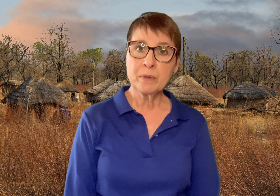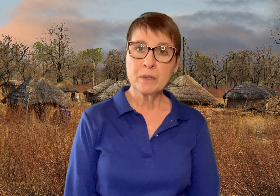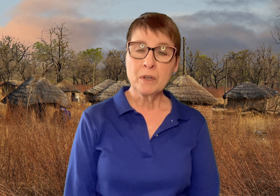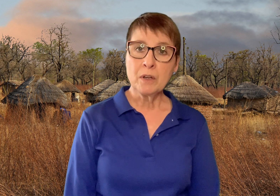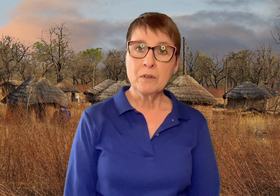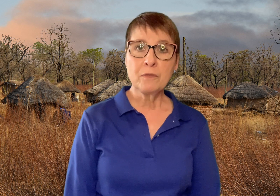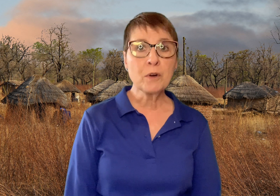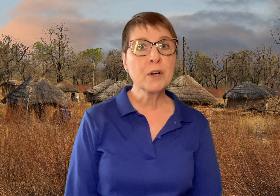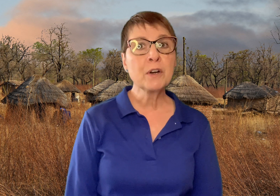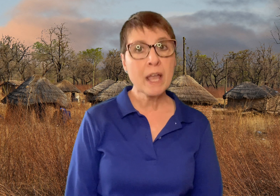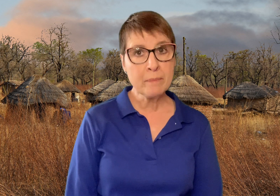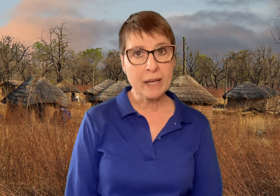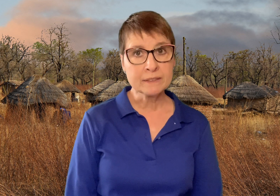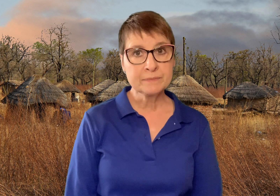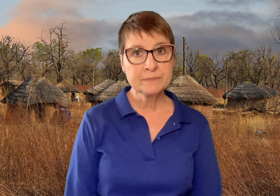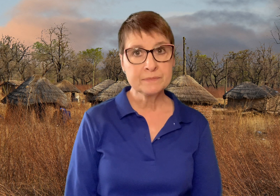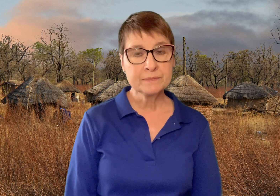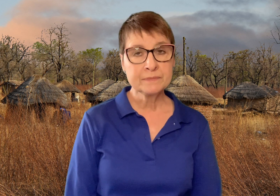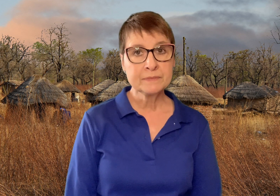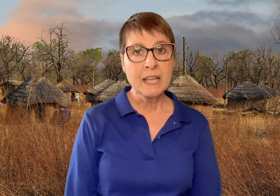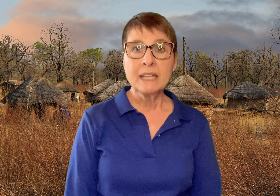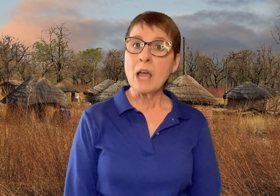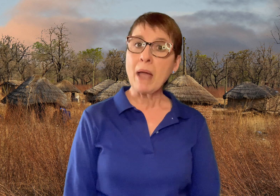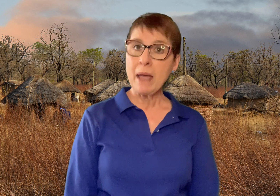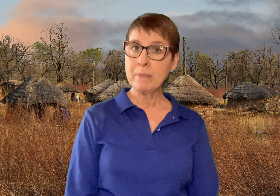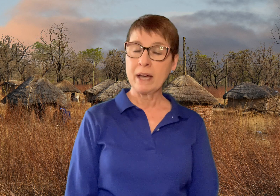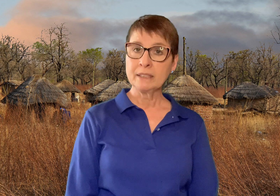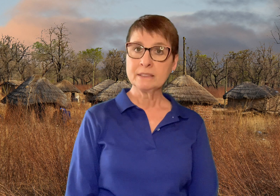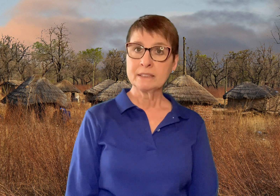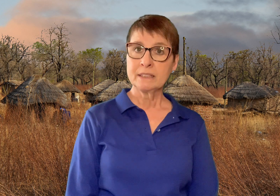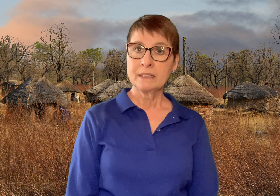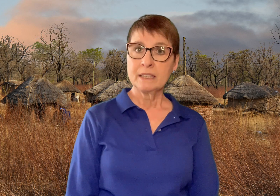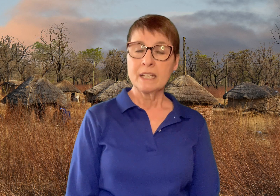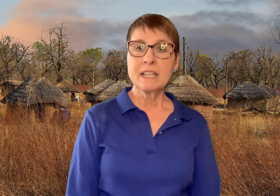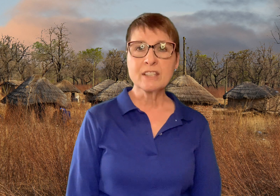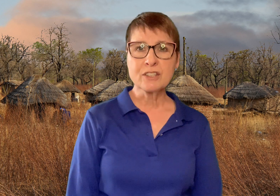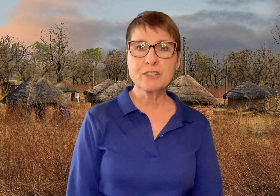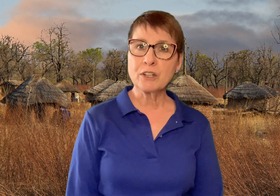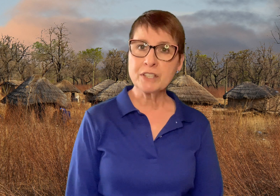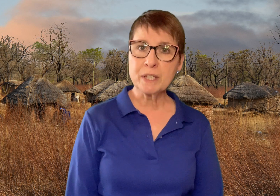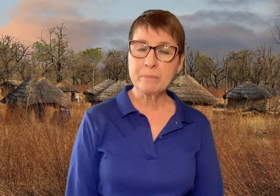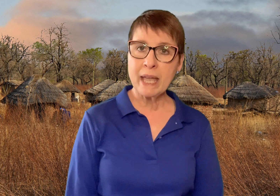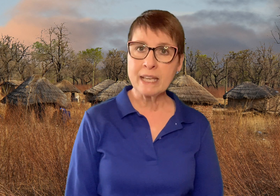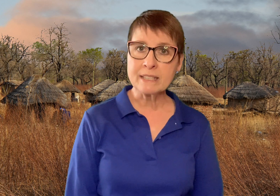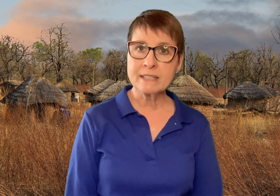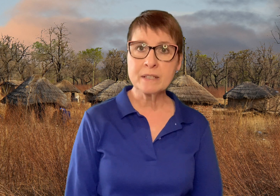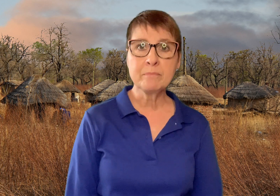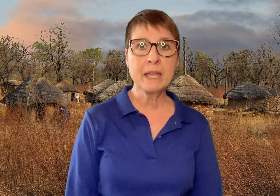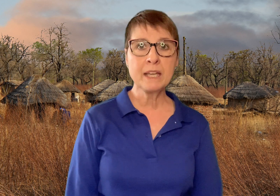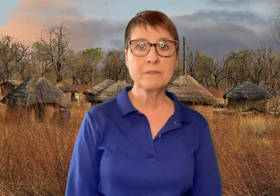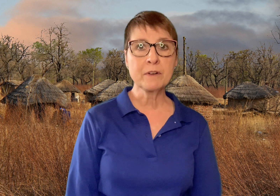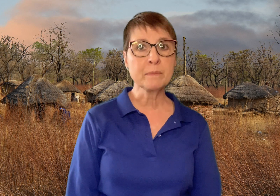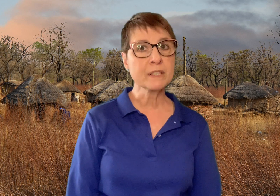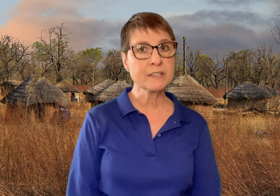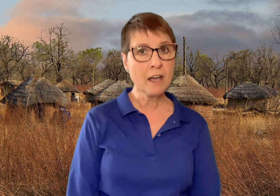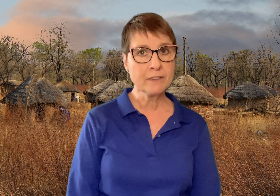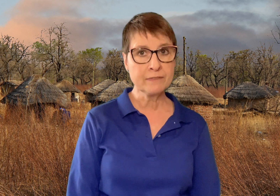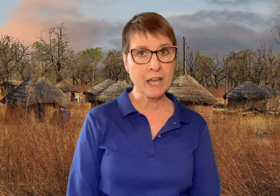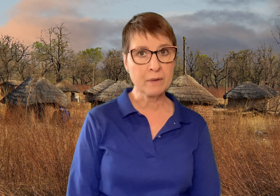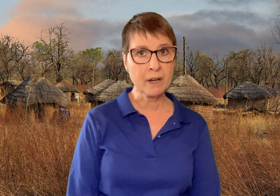for her eba. Now eba is a starchy paste made from cassava flour